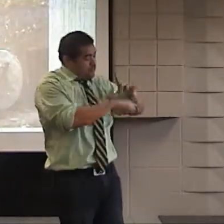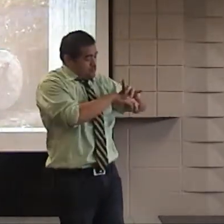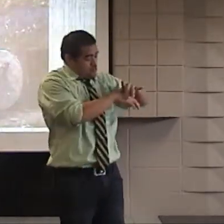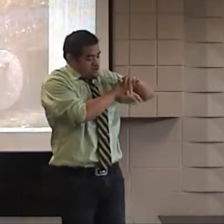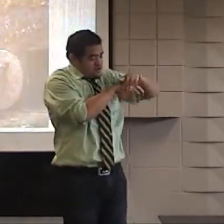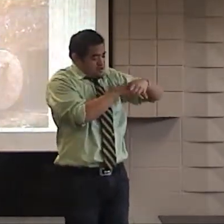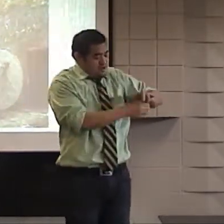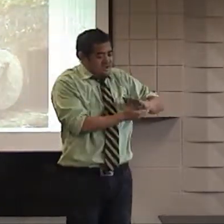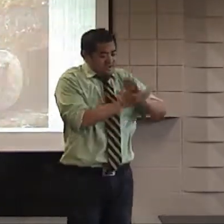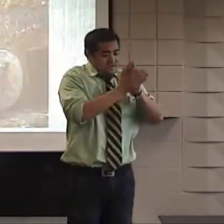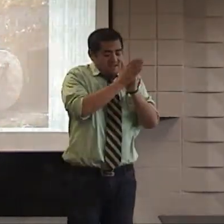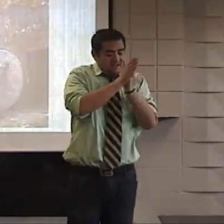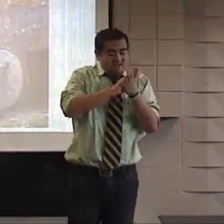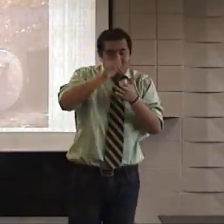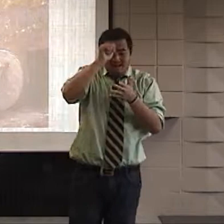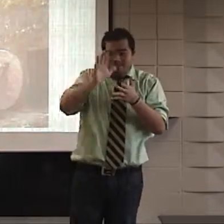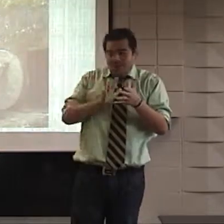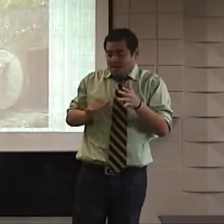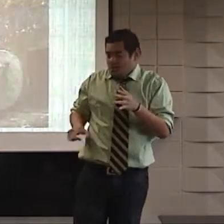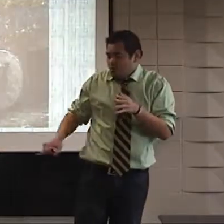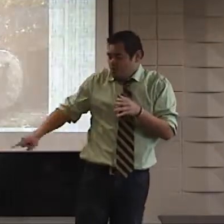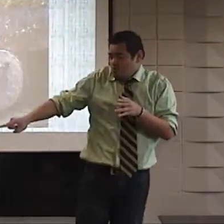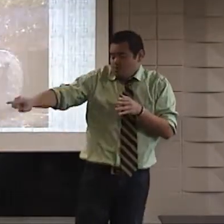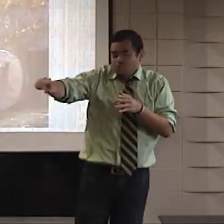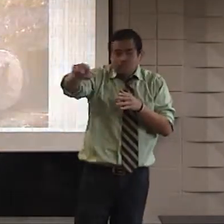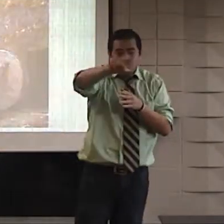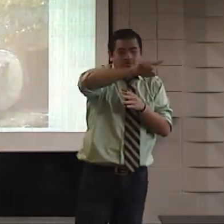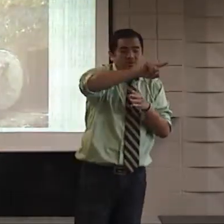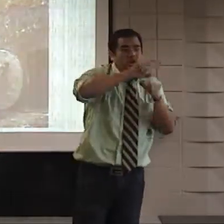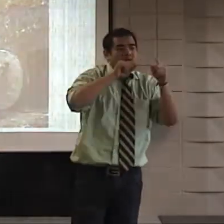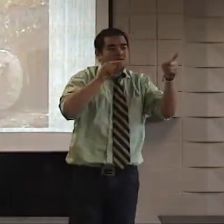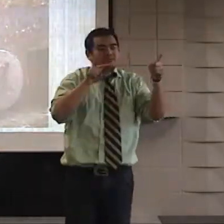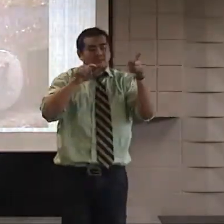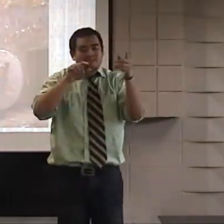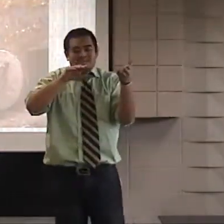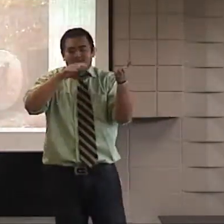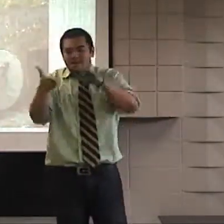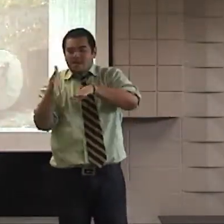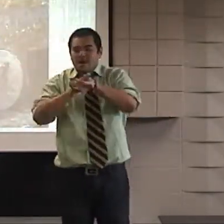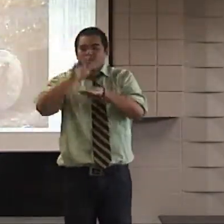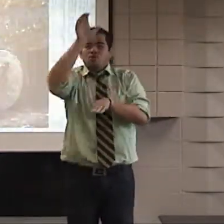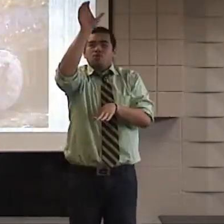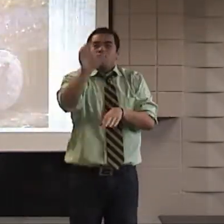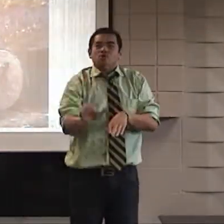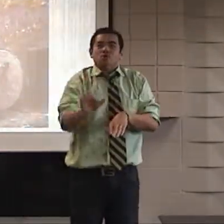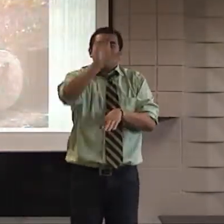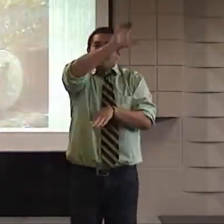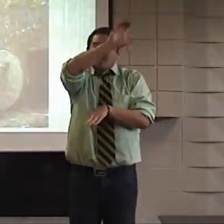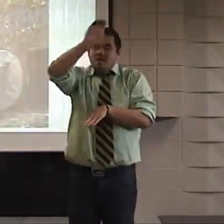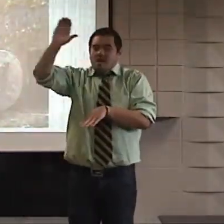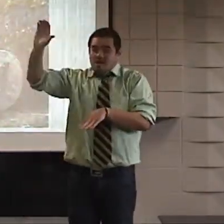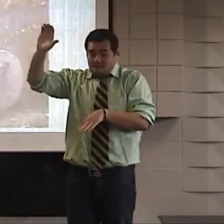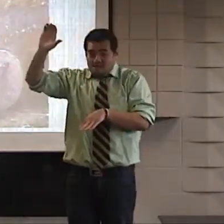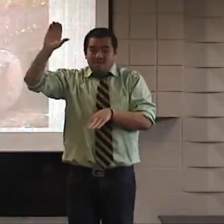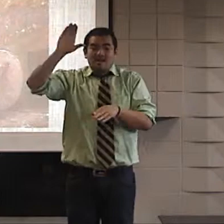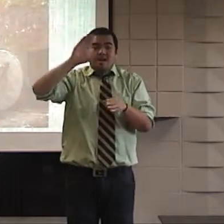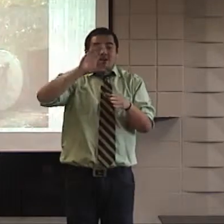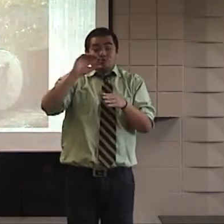down to earth and become a man, just like you and me, and that he would have to die on a cross.